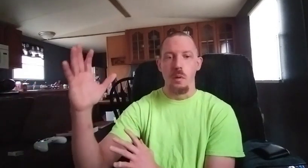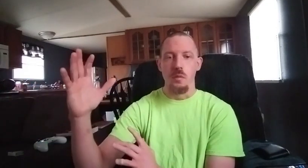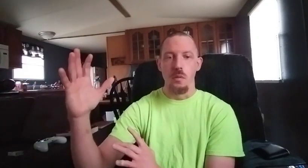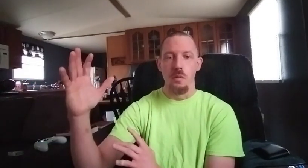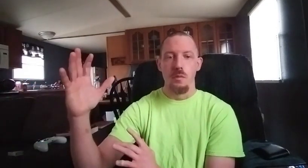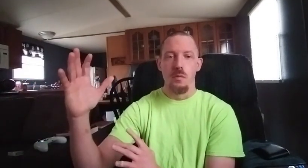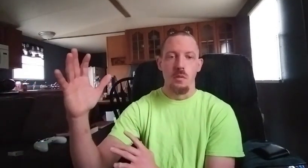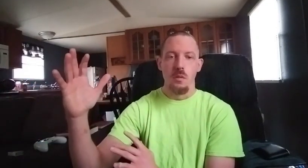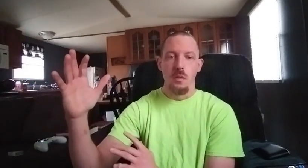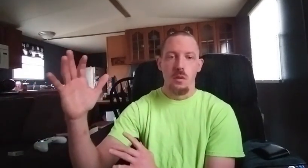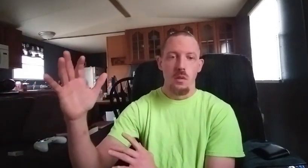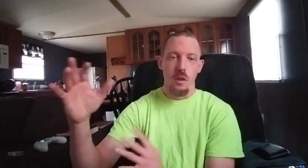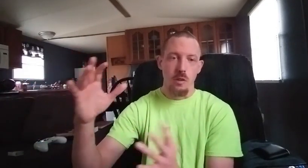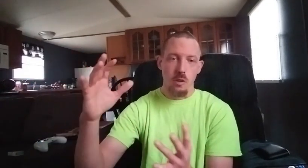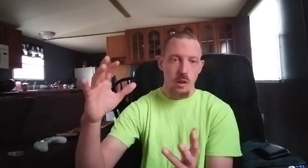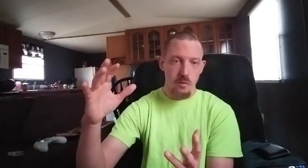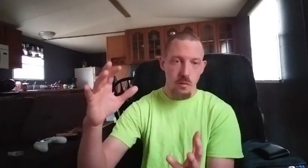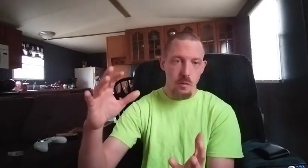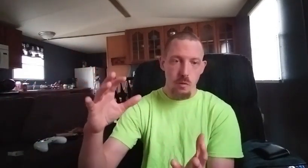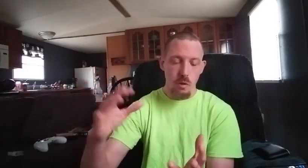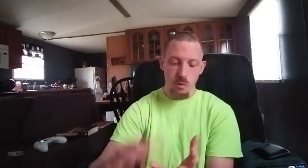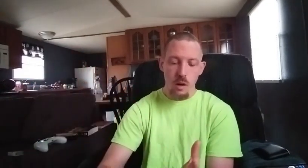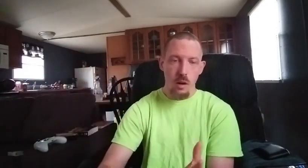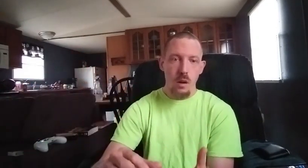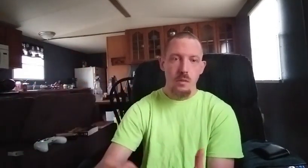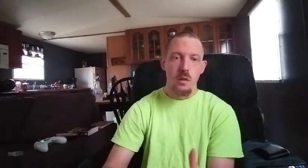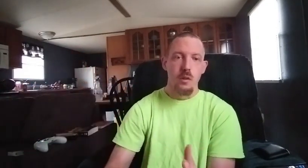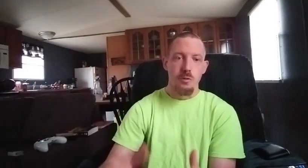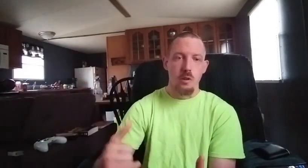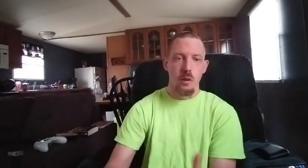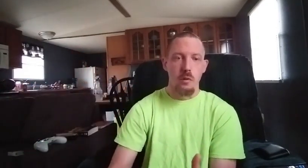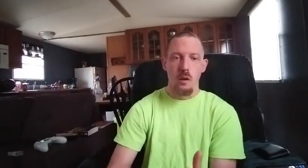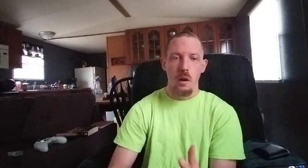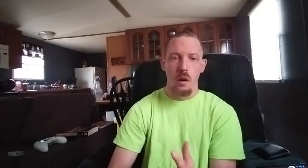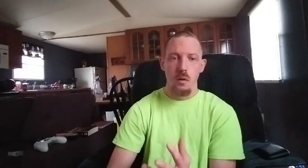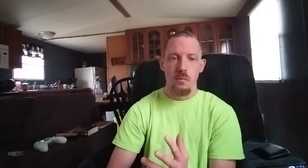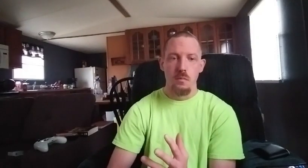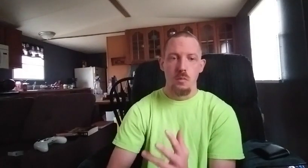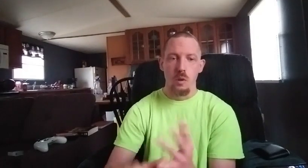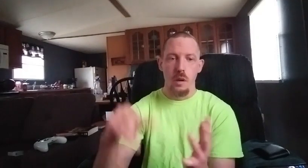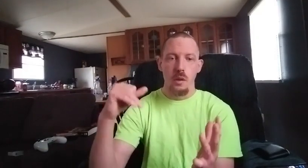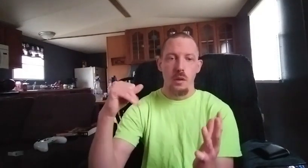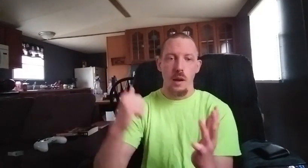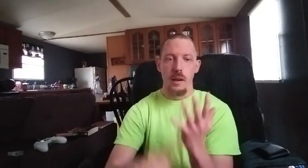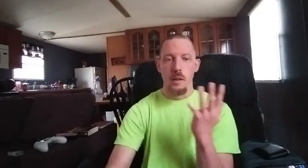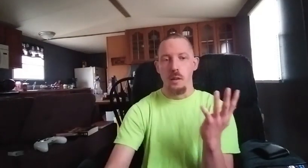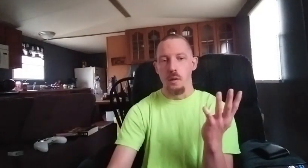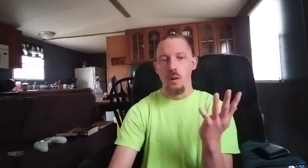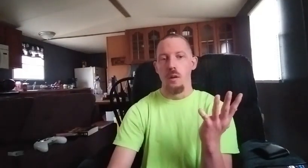place to live and then you gotta if you don't drive you gotta figure out okay I gotta get a car